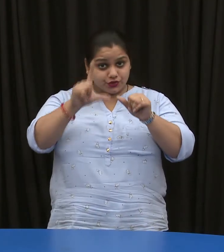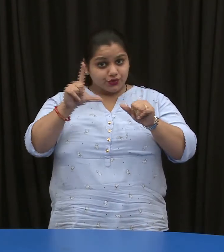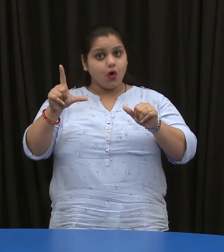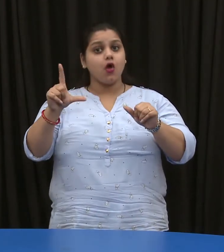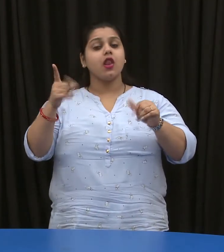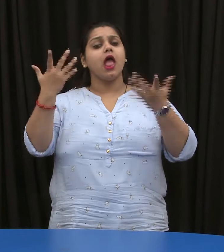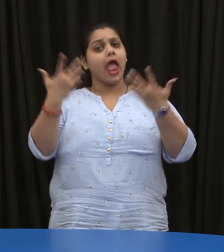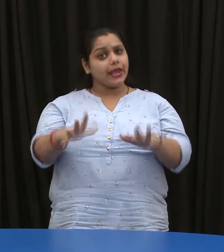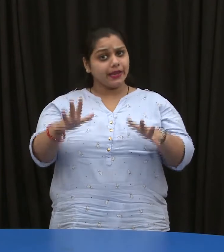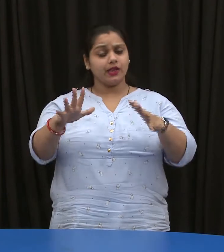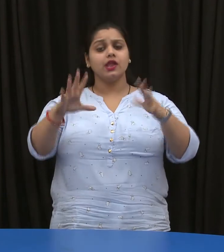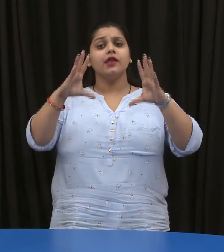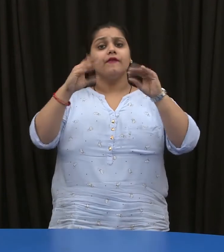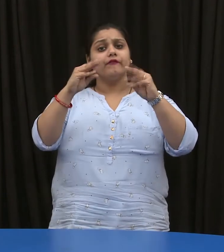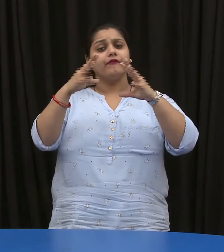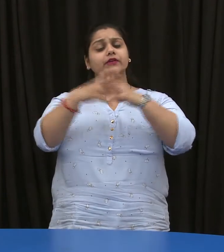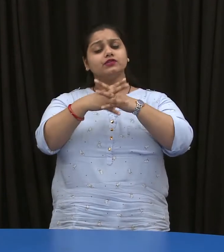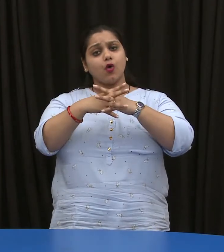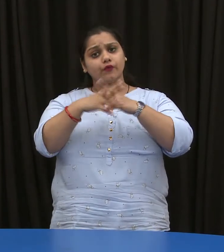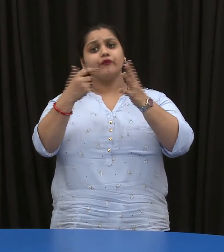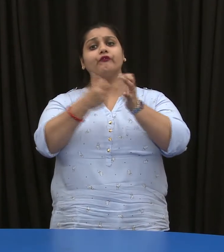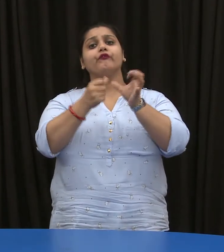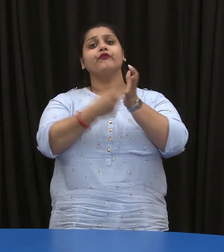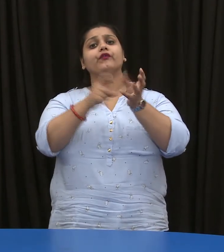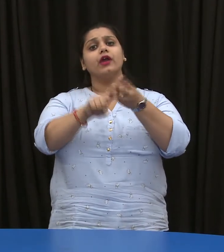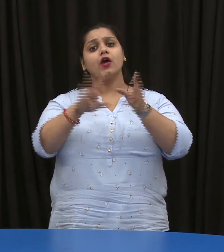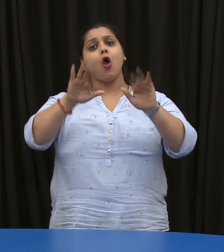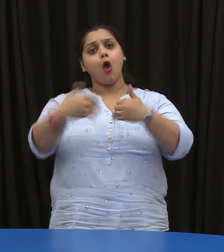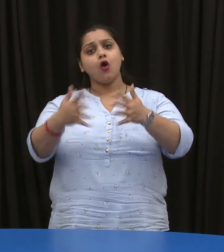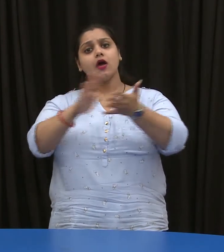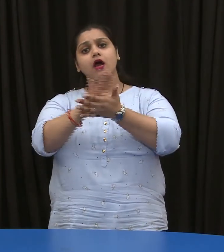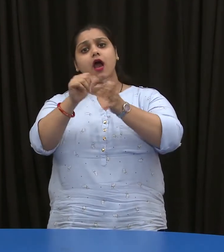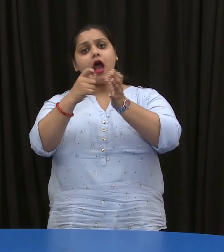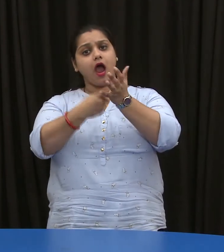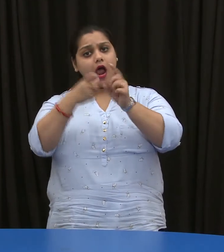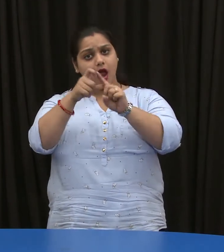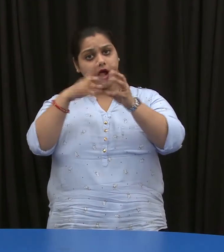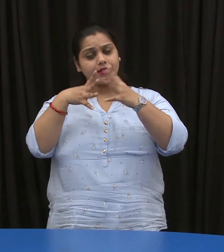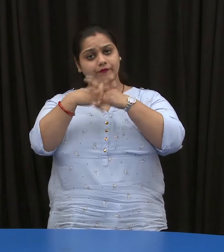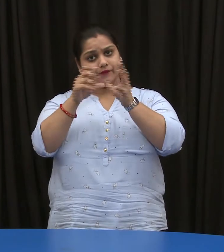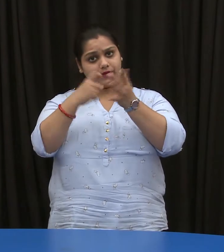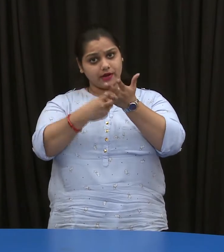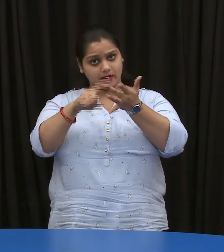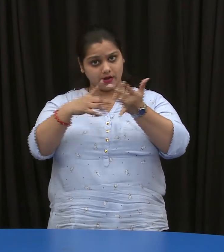certain instructions are followed.